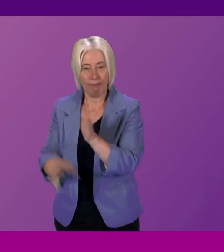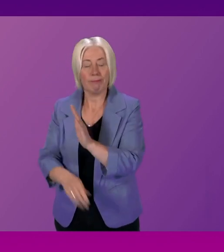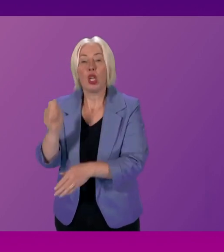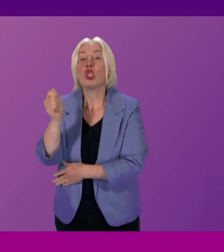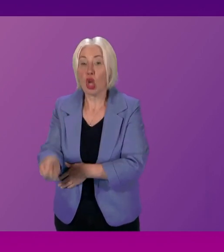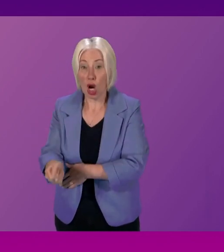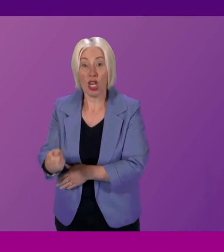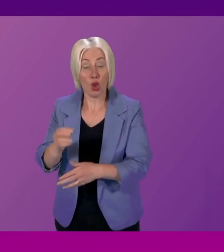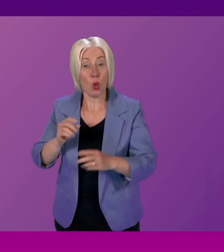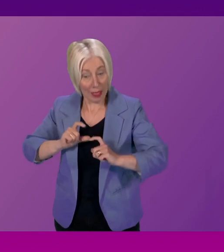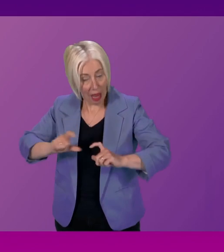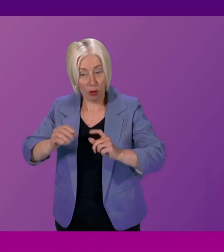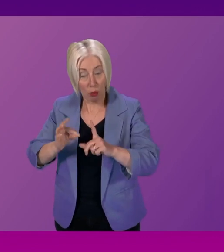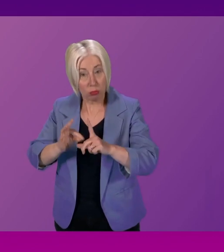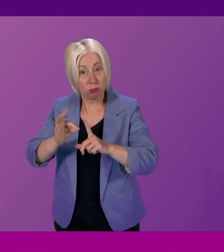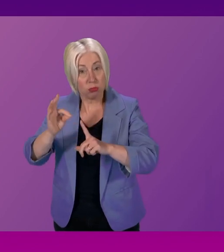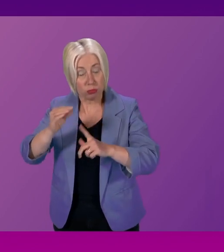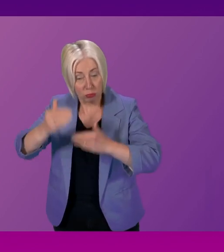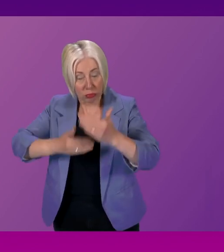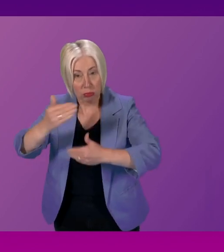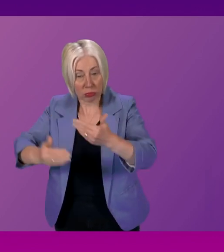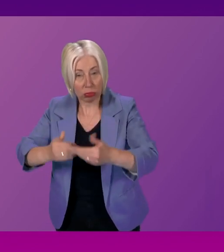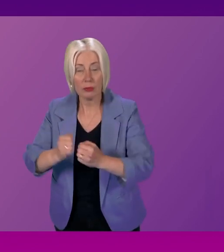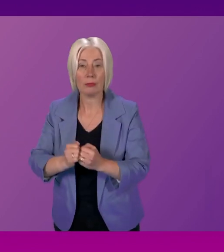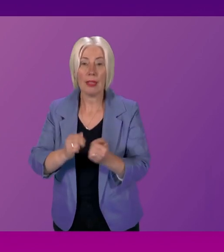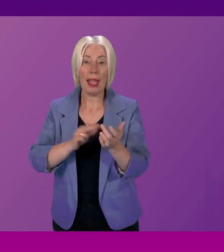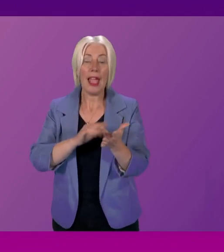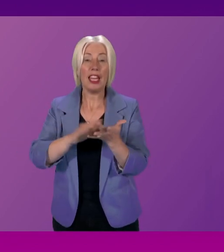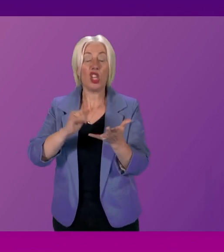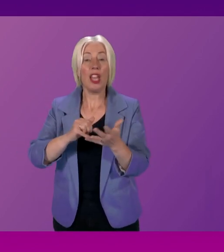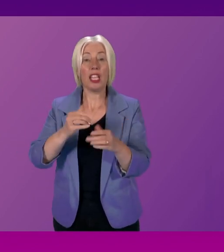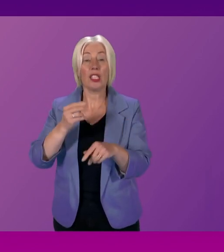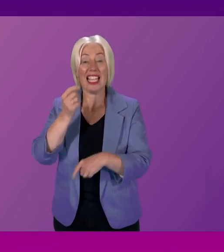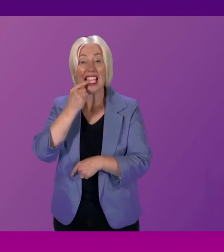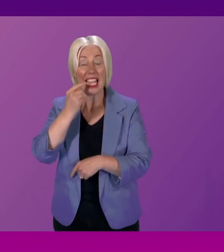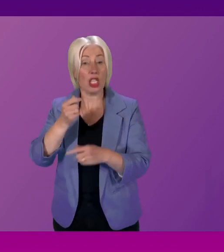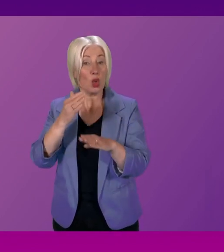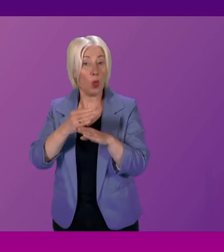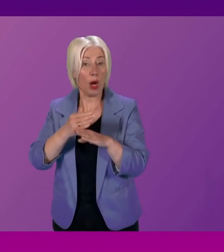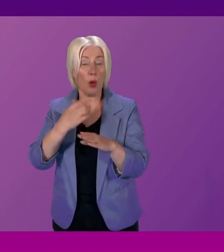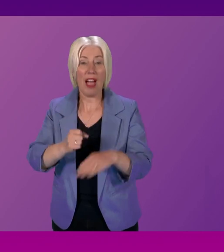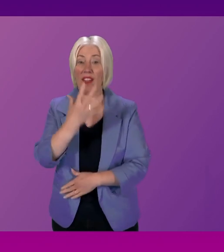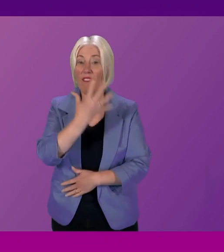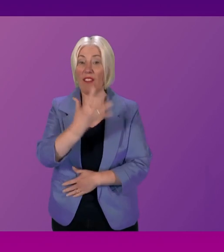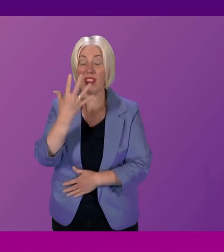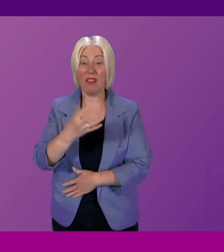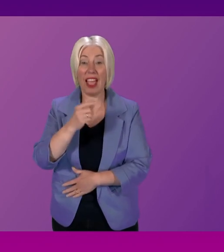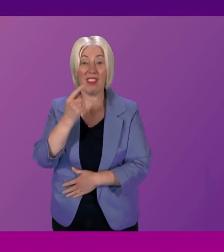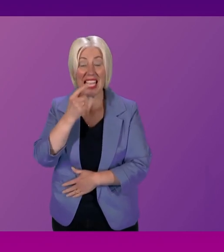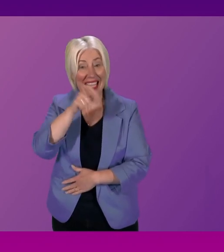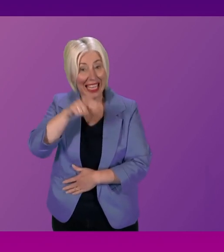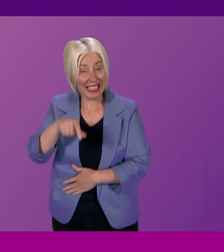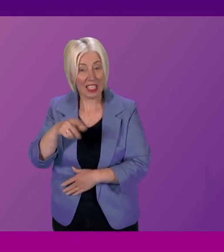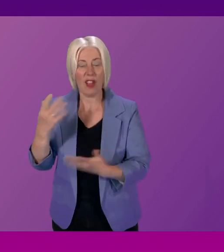progress. In terms of growing the NHS, the NHS dental workforce in Scotland, we have 55 dentists per 100,000